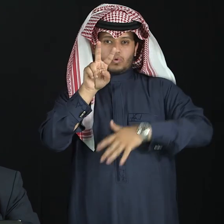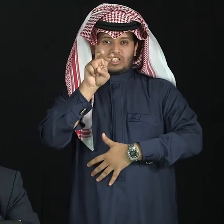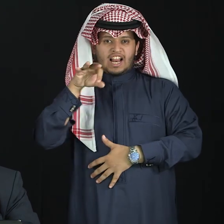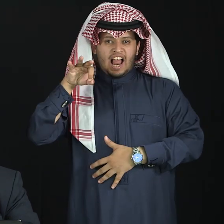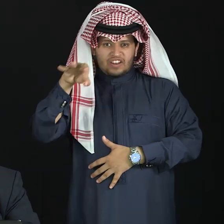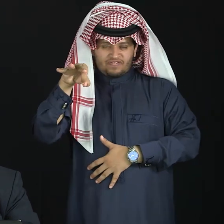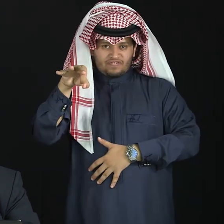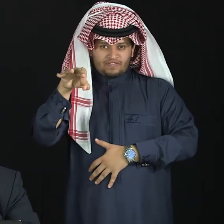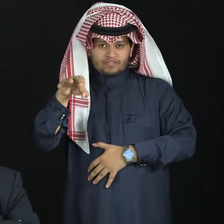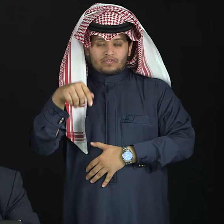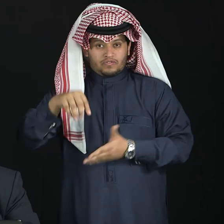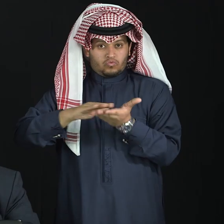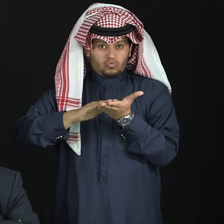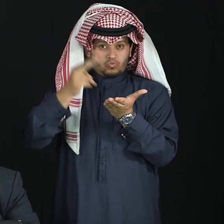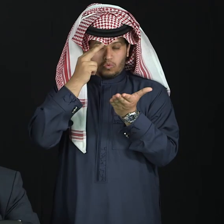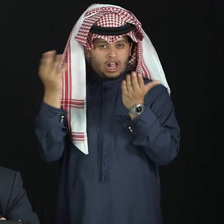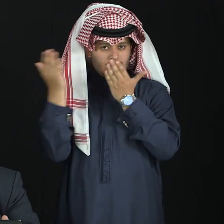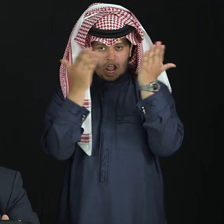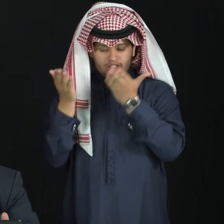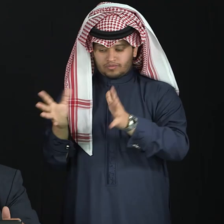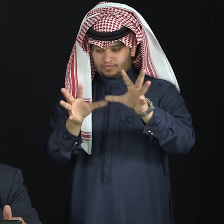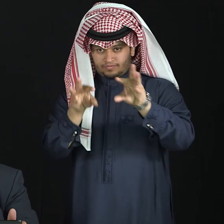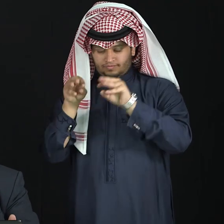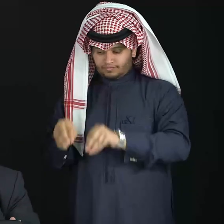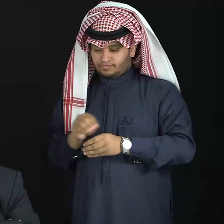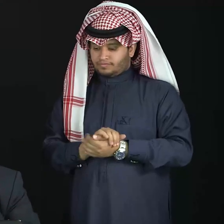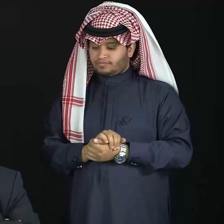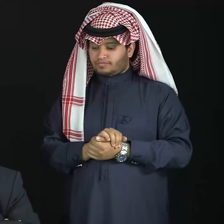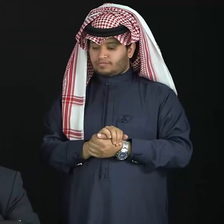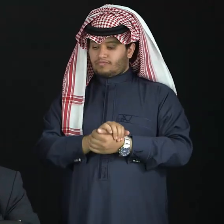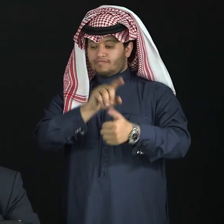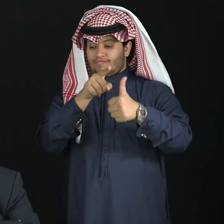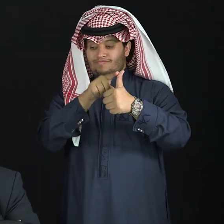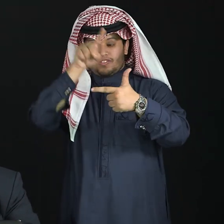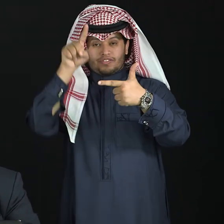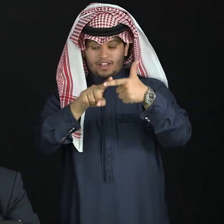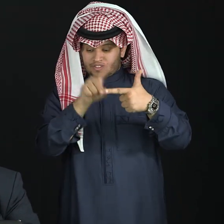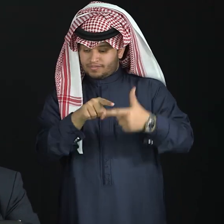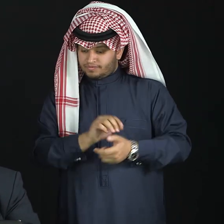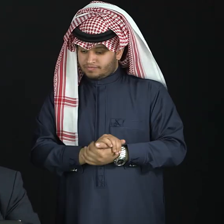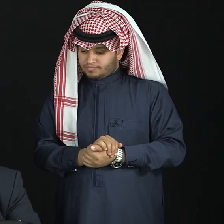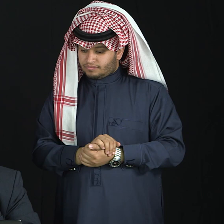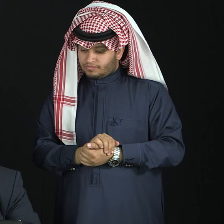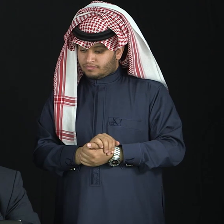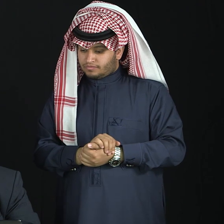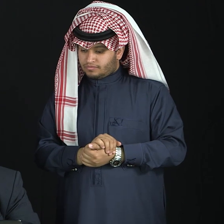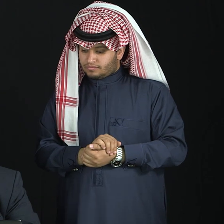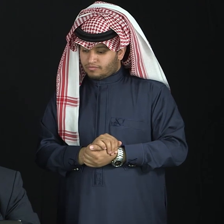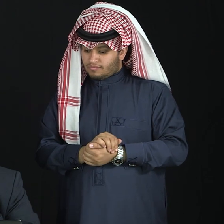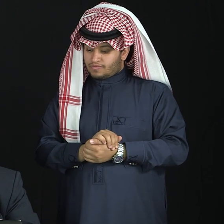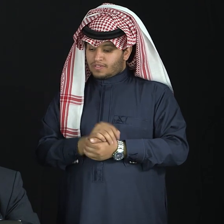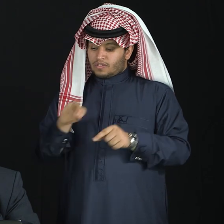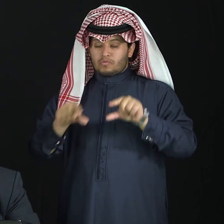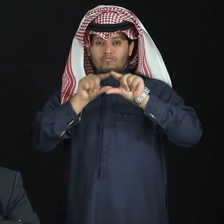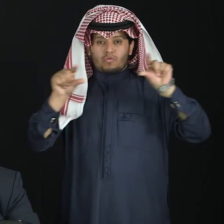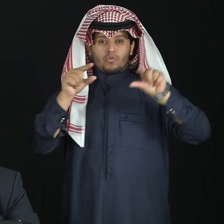This makes a great importance for us to take care of this slice of society. The other point